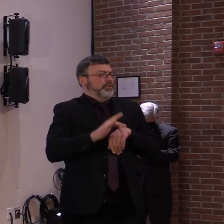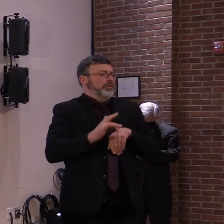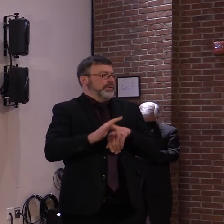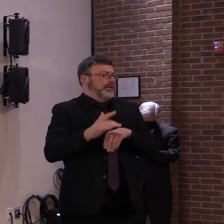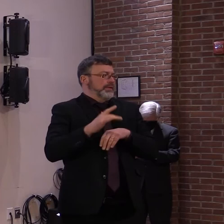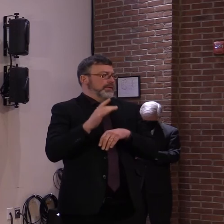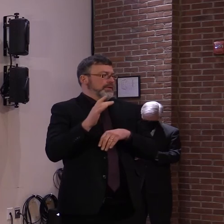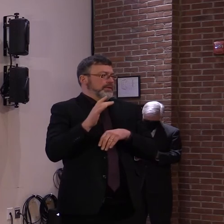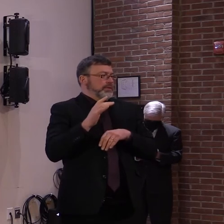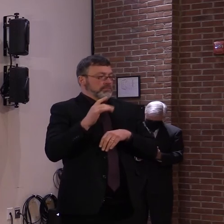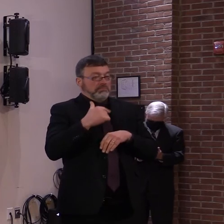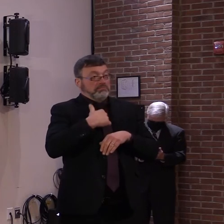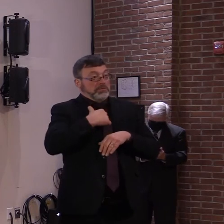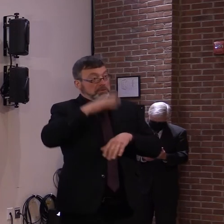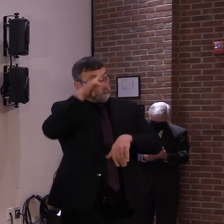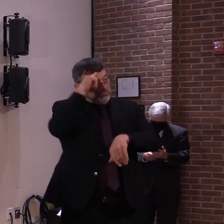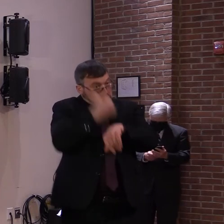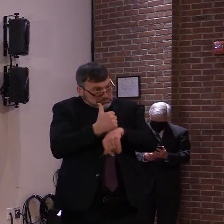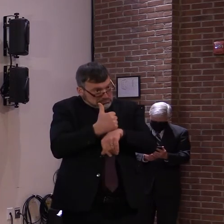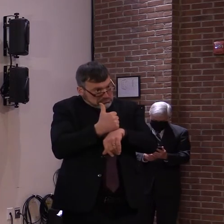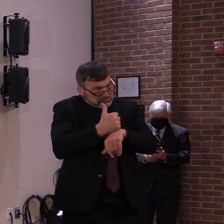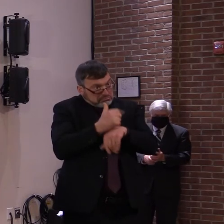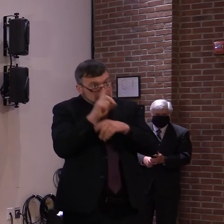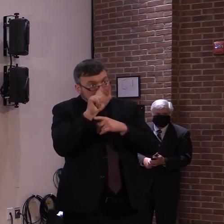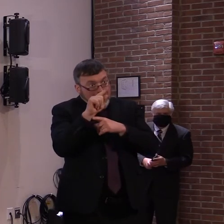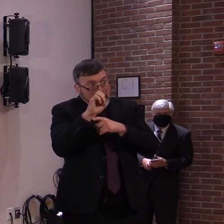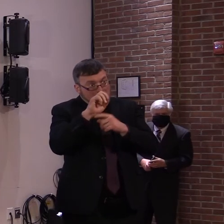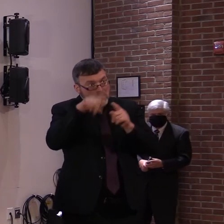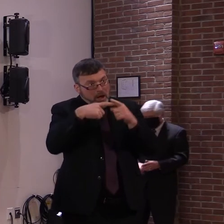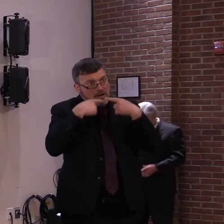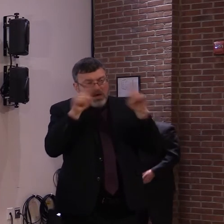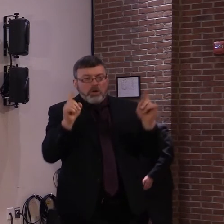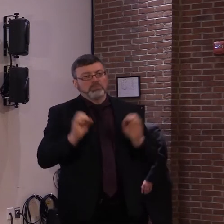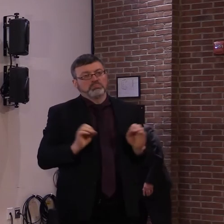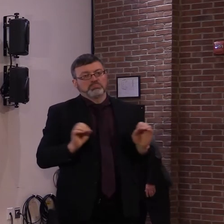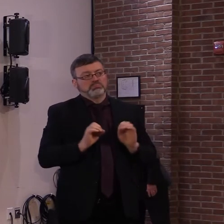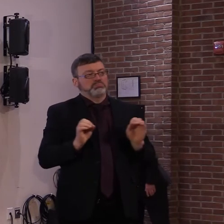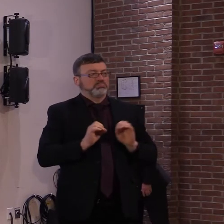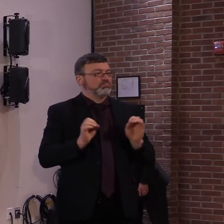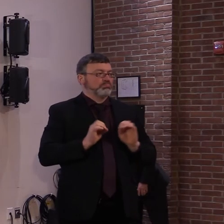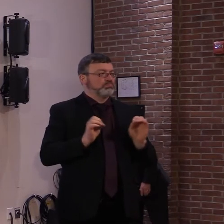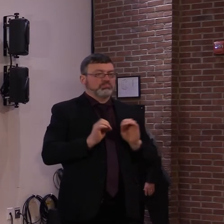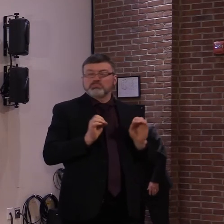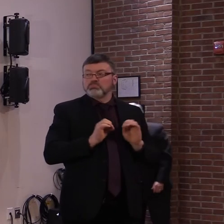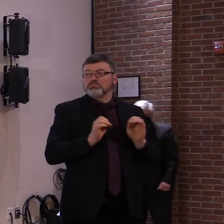it's there, but we're trying not to, to overwhelm the decision. We've making with that.